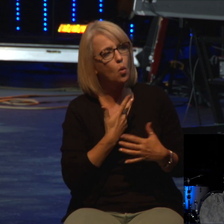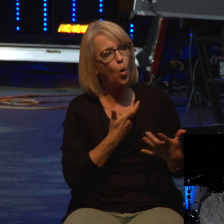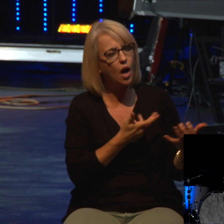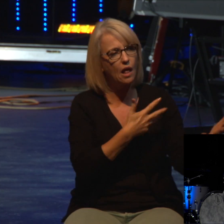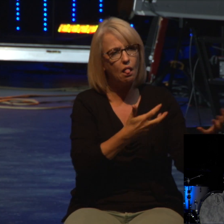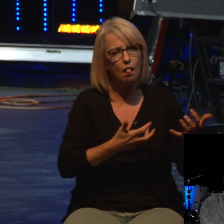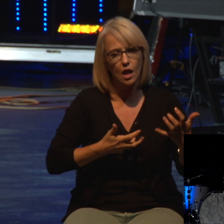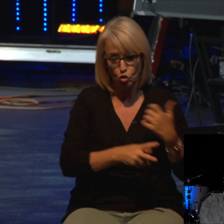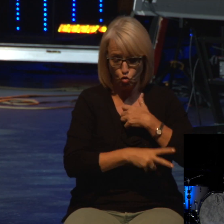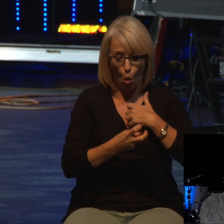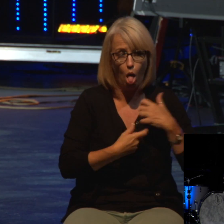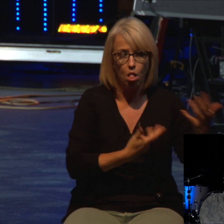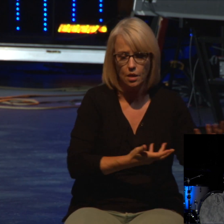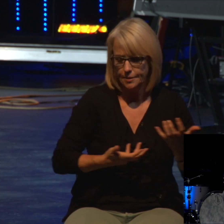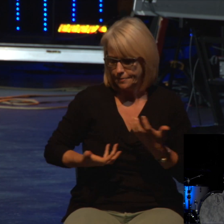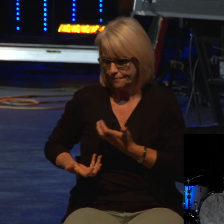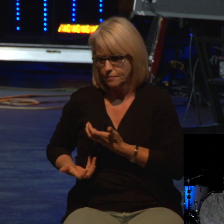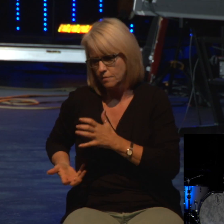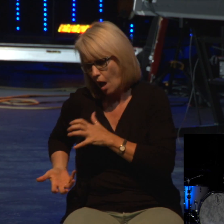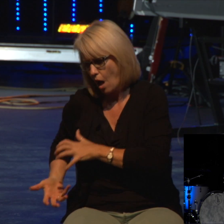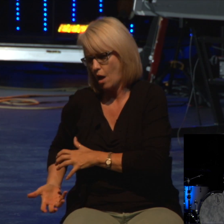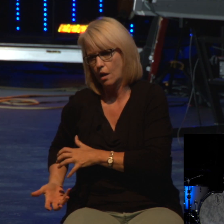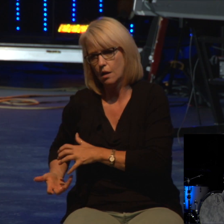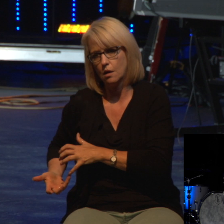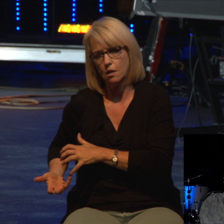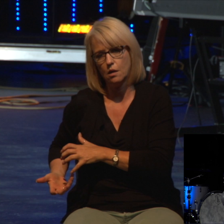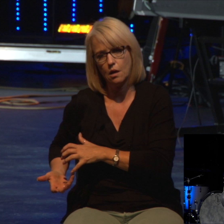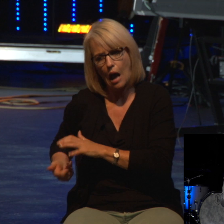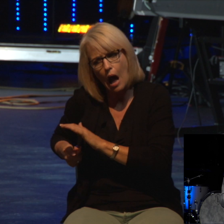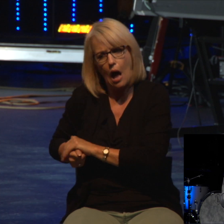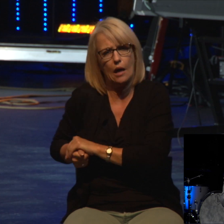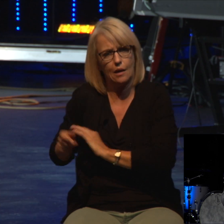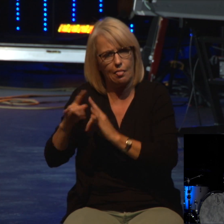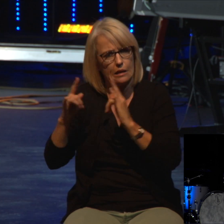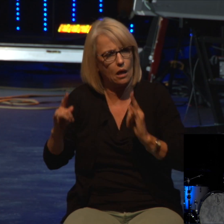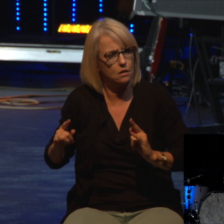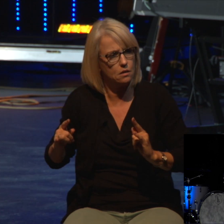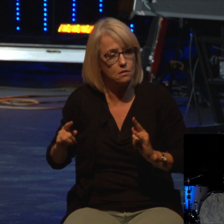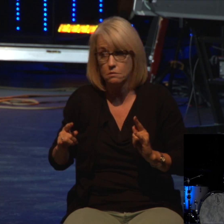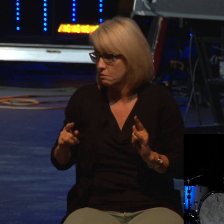with the silver underneath. And so, here's Achan.